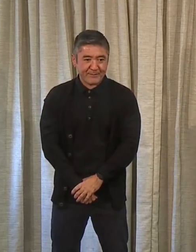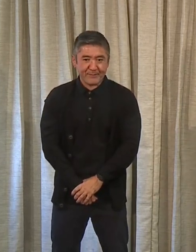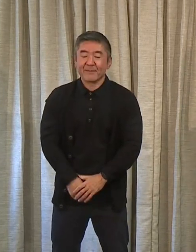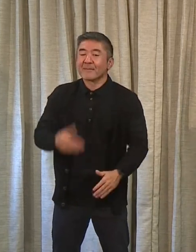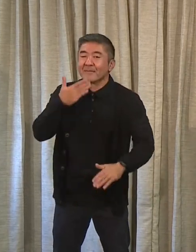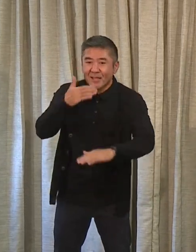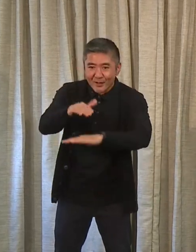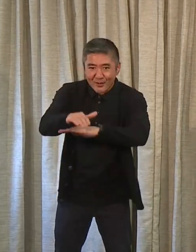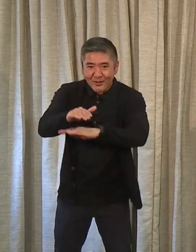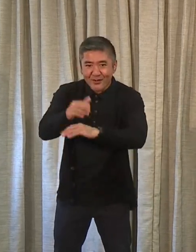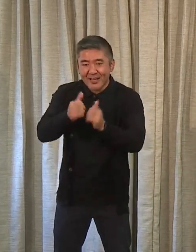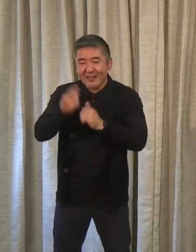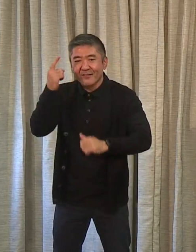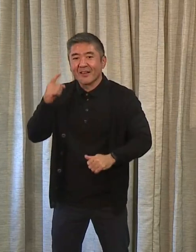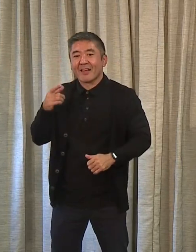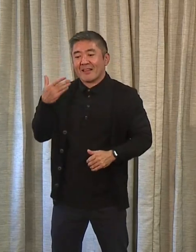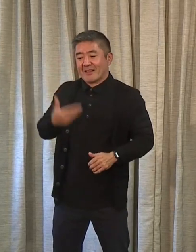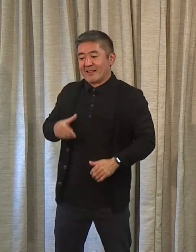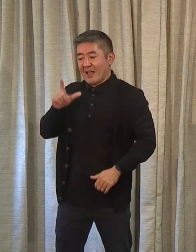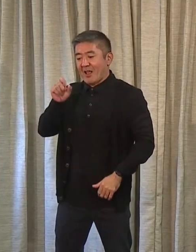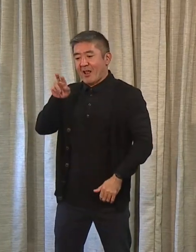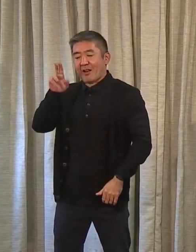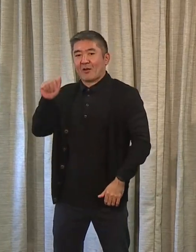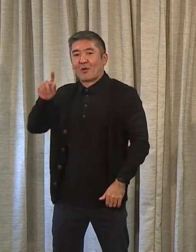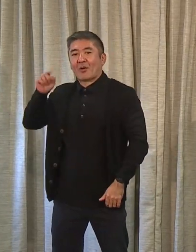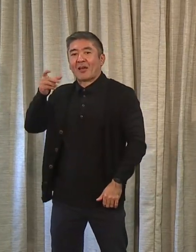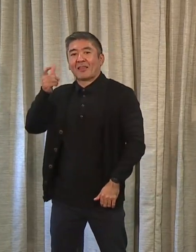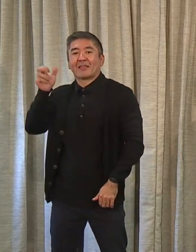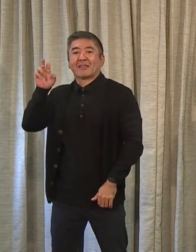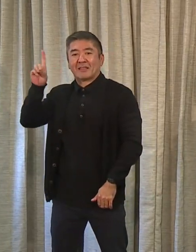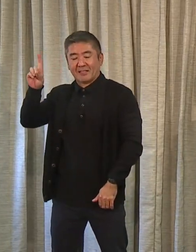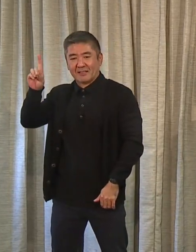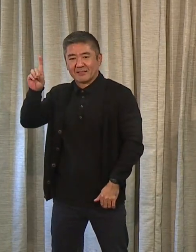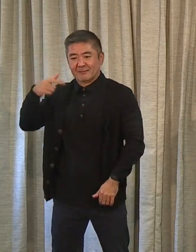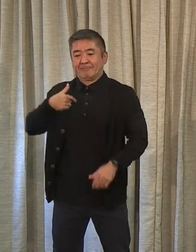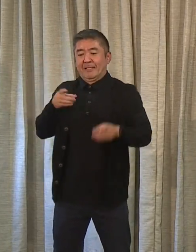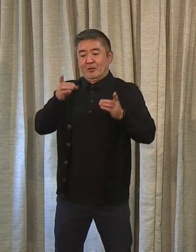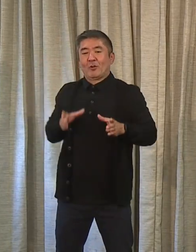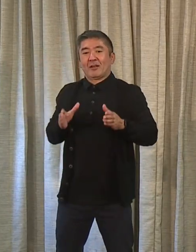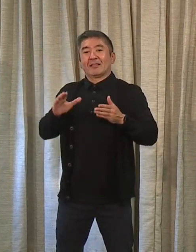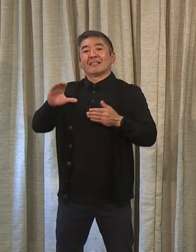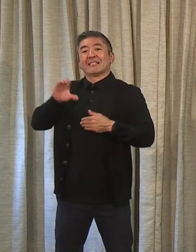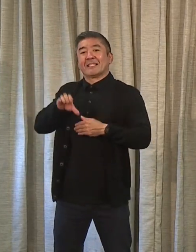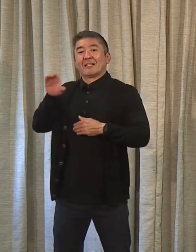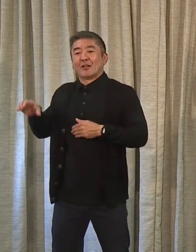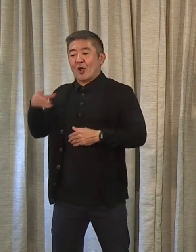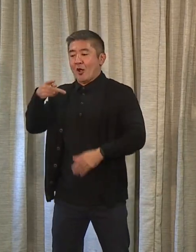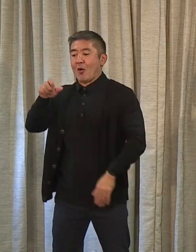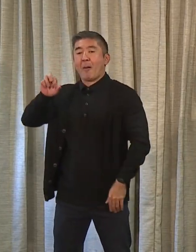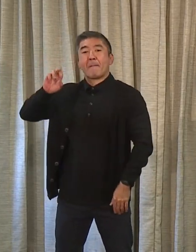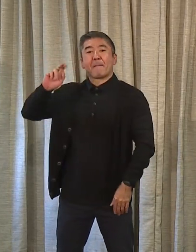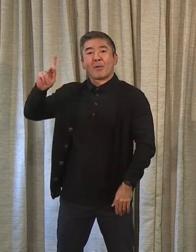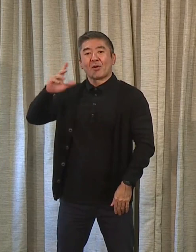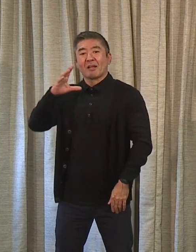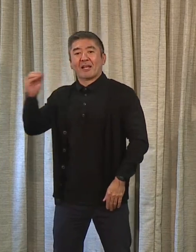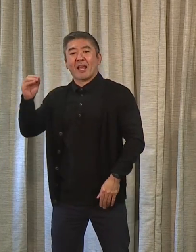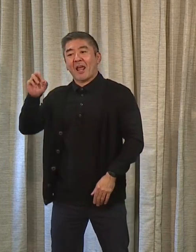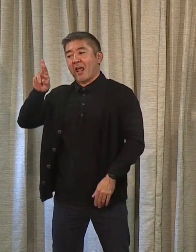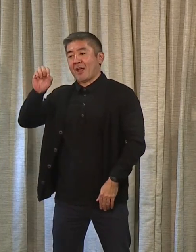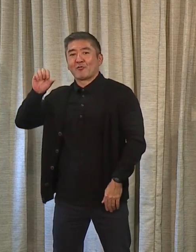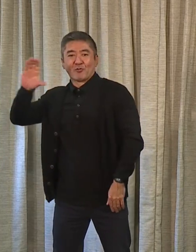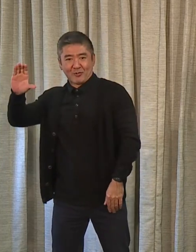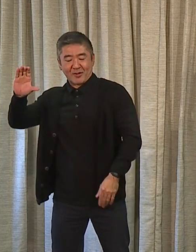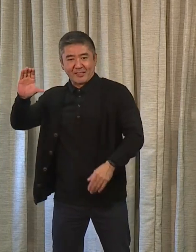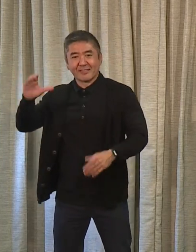Good afternoon, everyone. My name is Laura Thielen and I'm the director for the City and County Department of Parks and Recreation. We have the